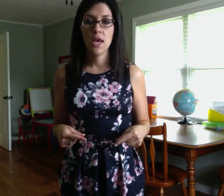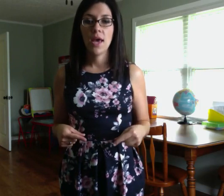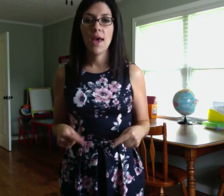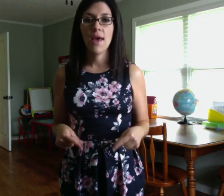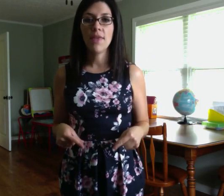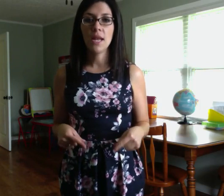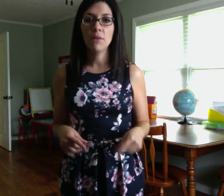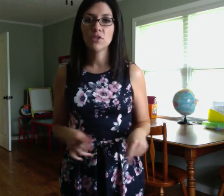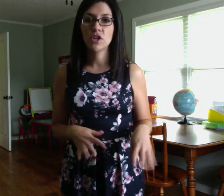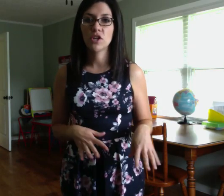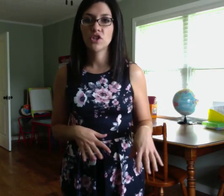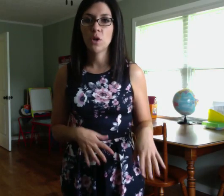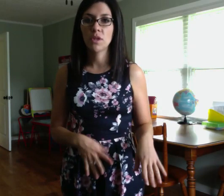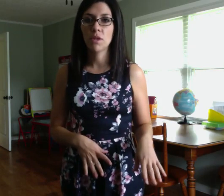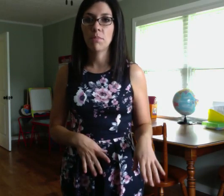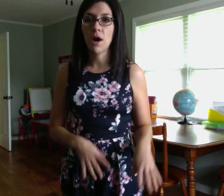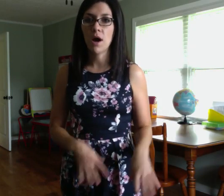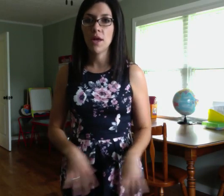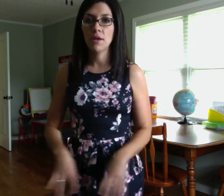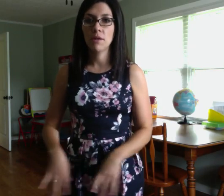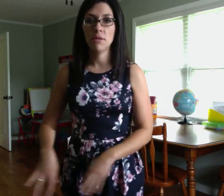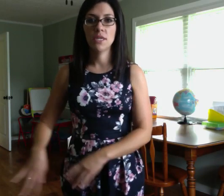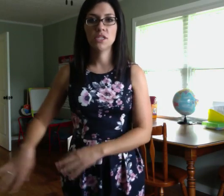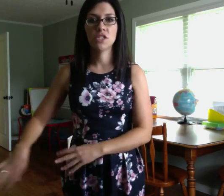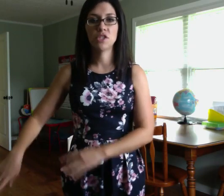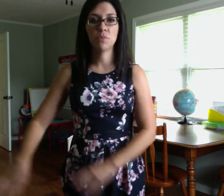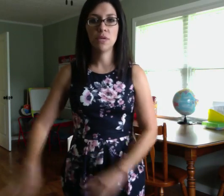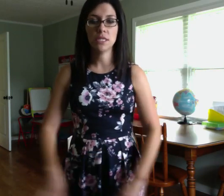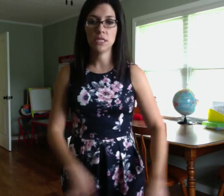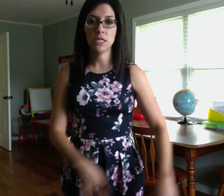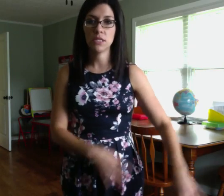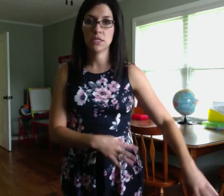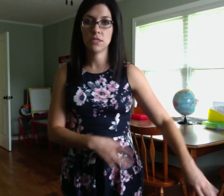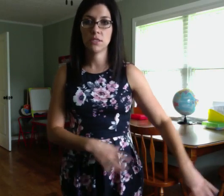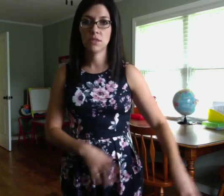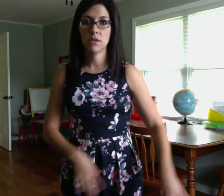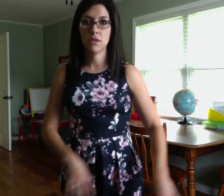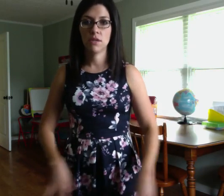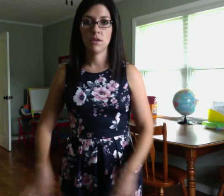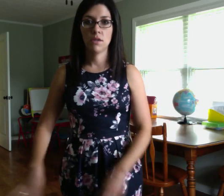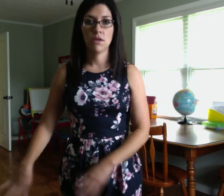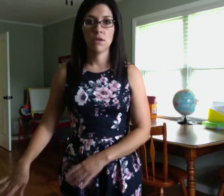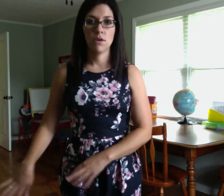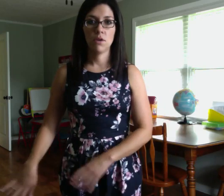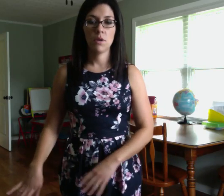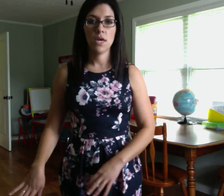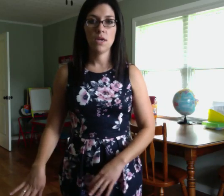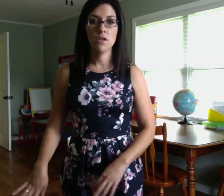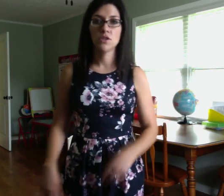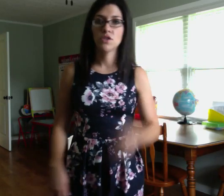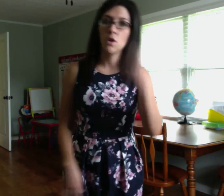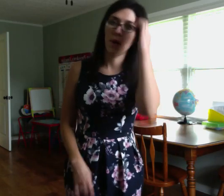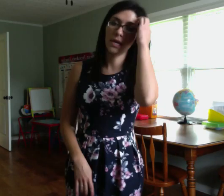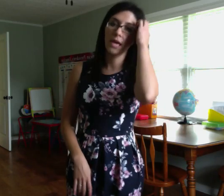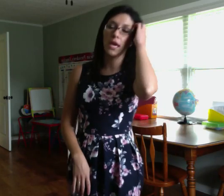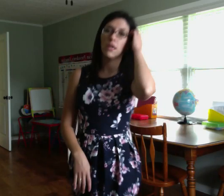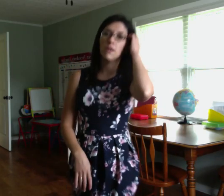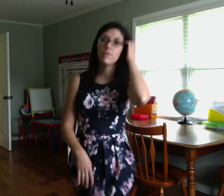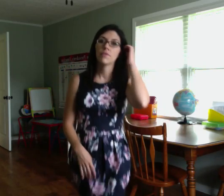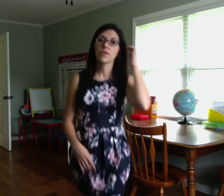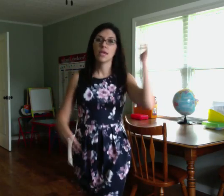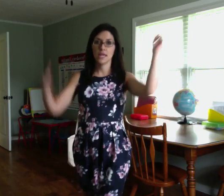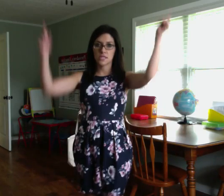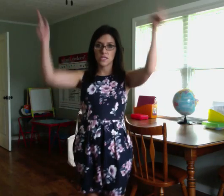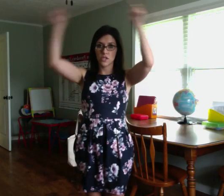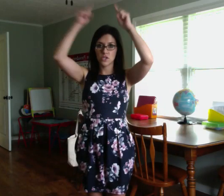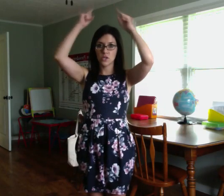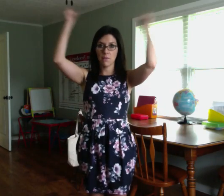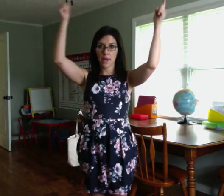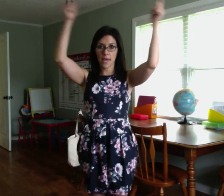And then I'm just going to show at the bottom is species. Okay? So, again, it's domain,